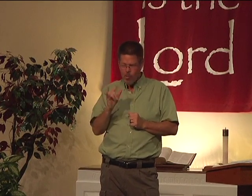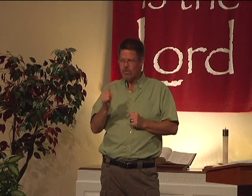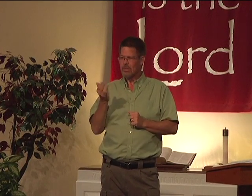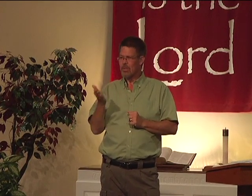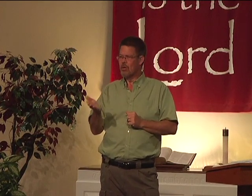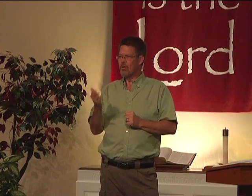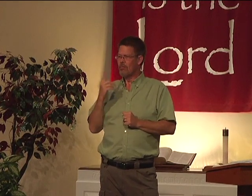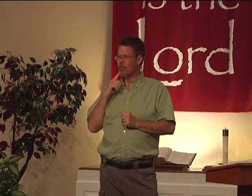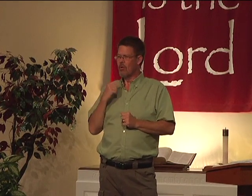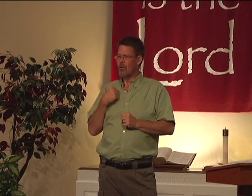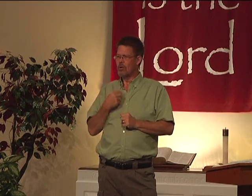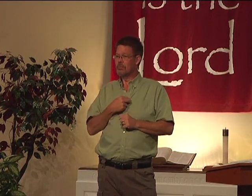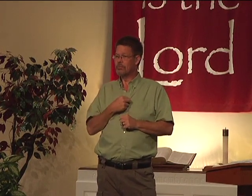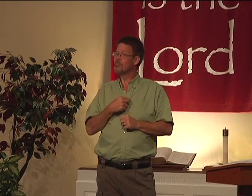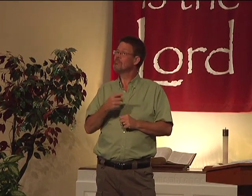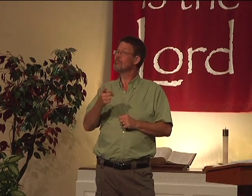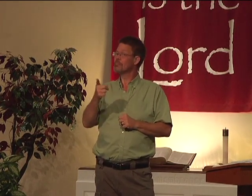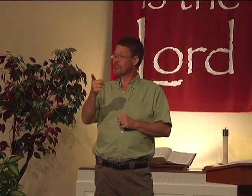God is always there for us.